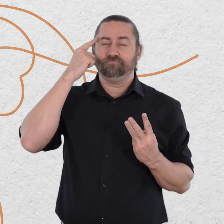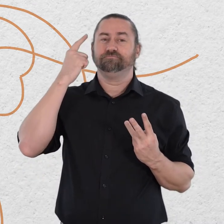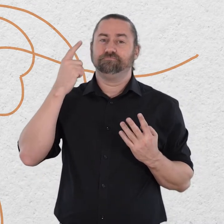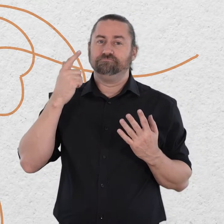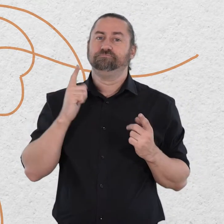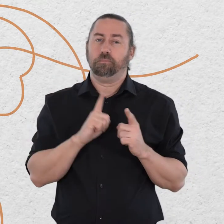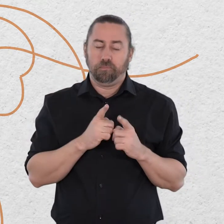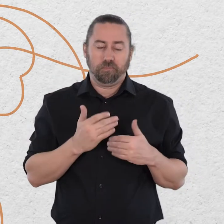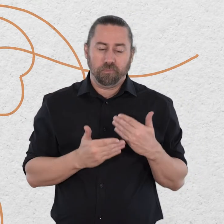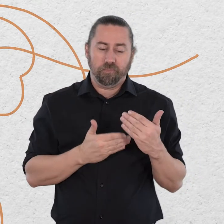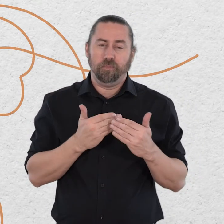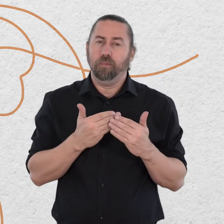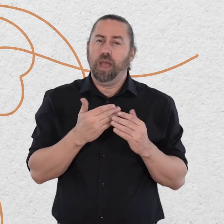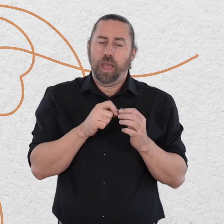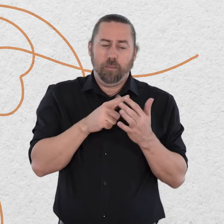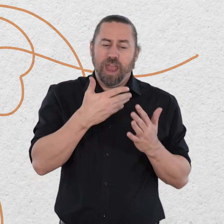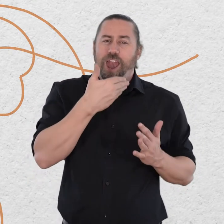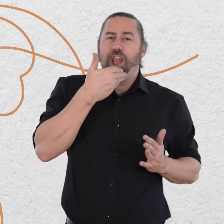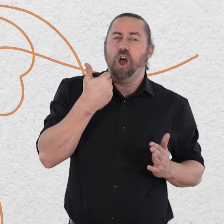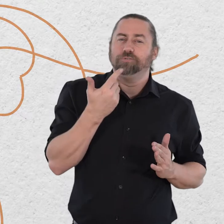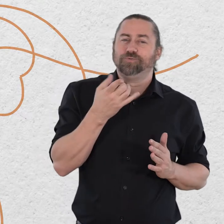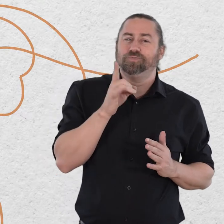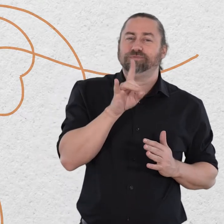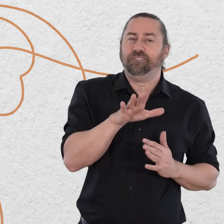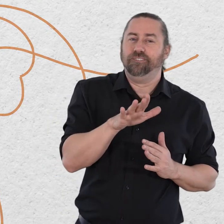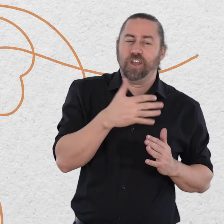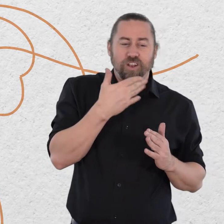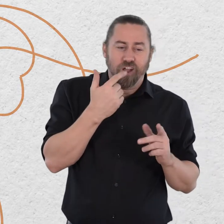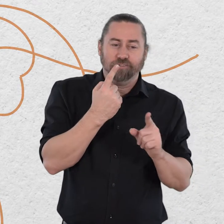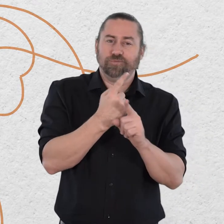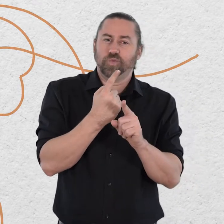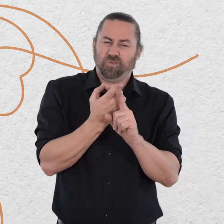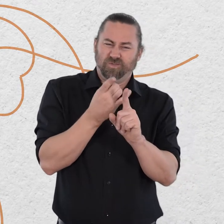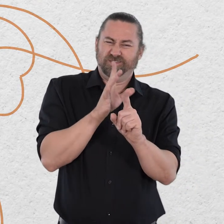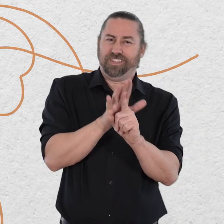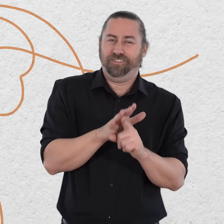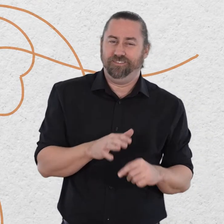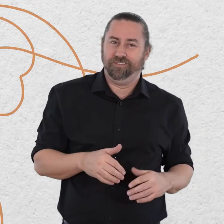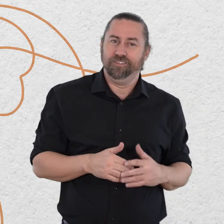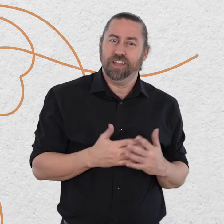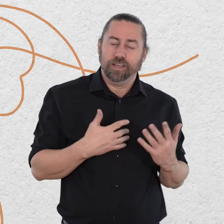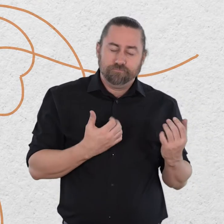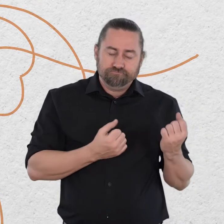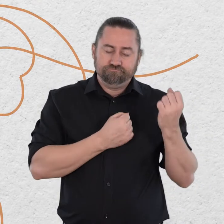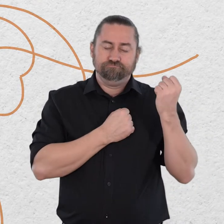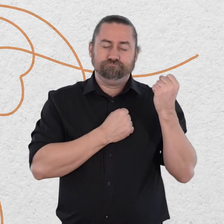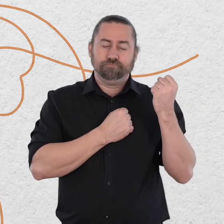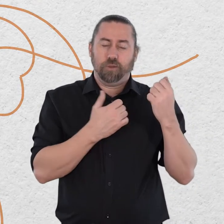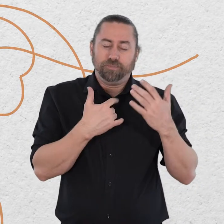wishes may you be safe may you be healthy and well